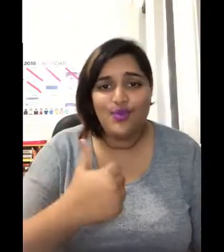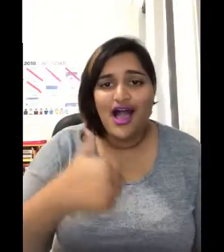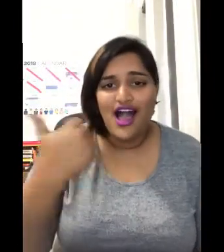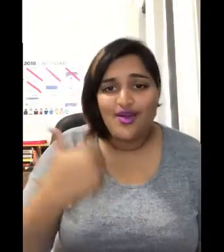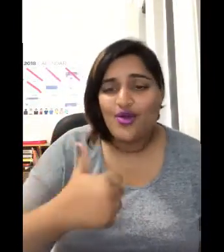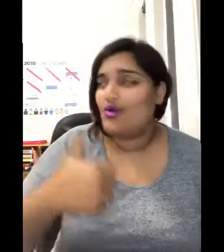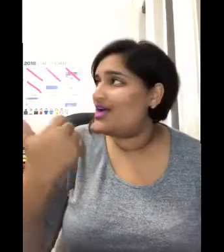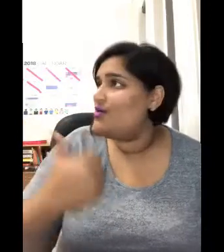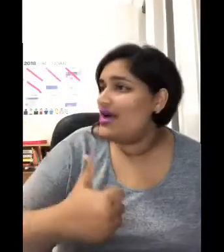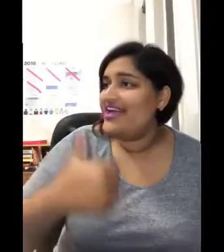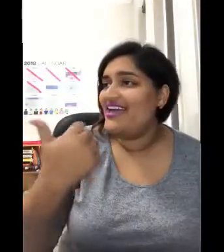Walk away